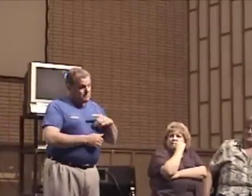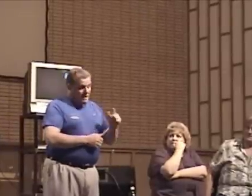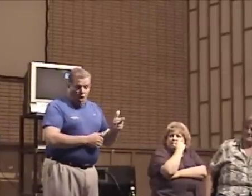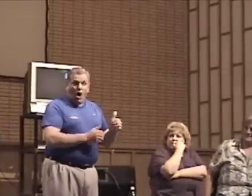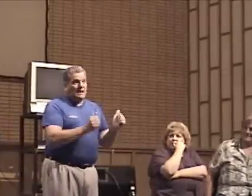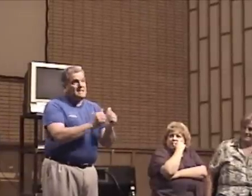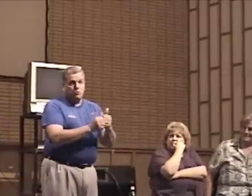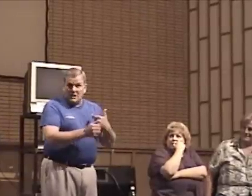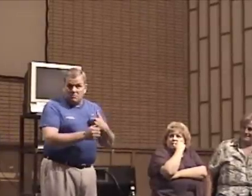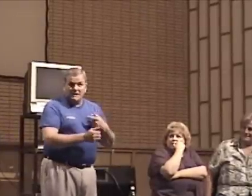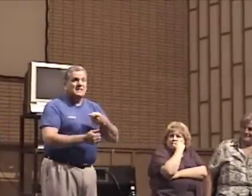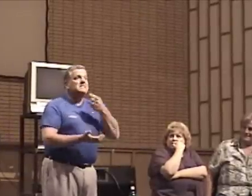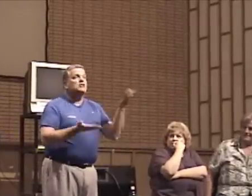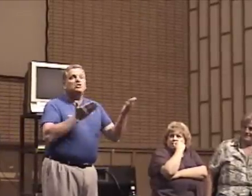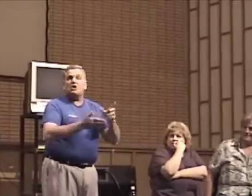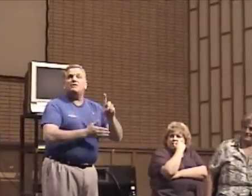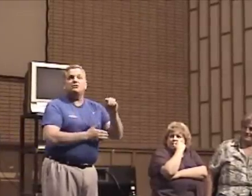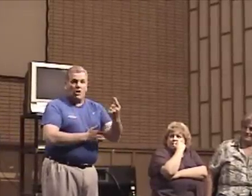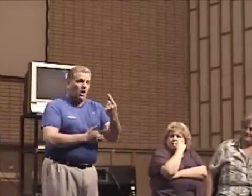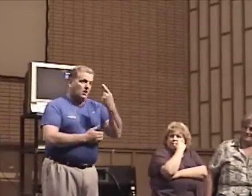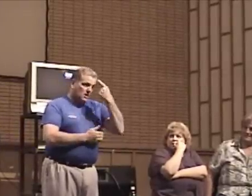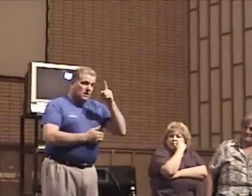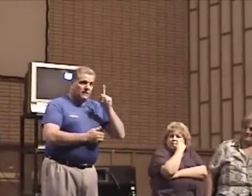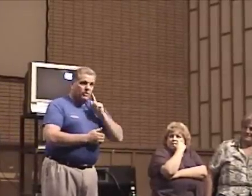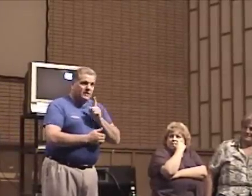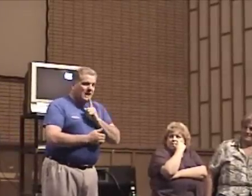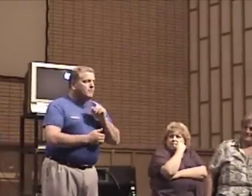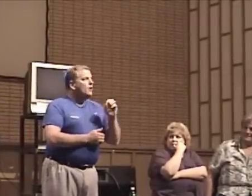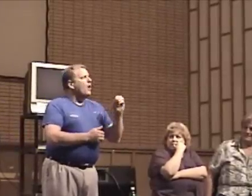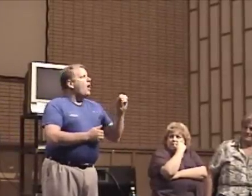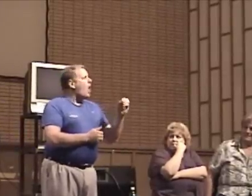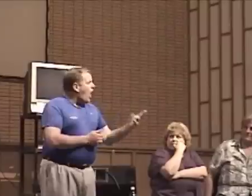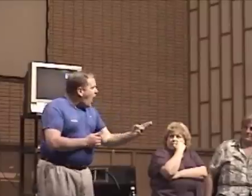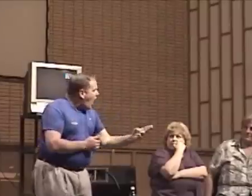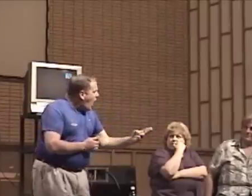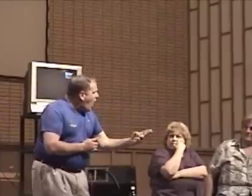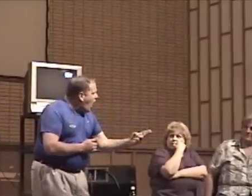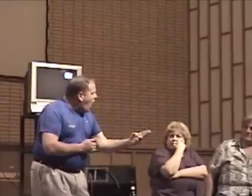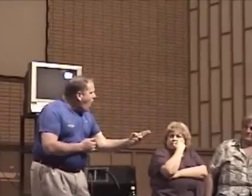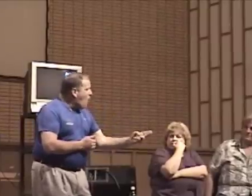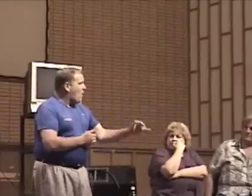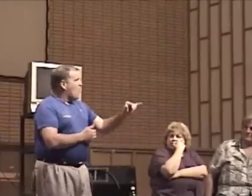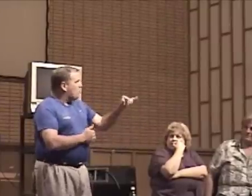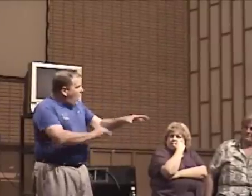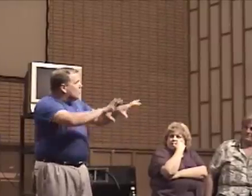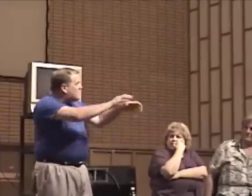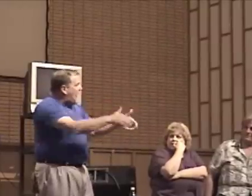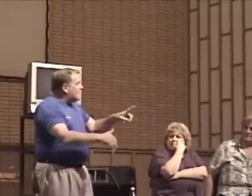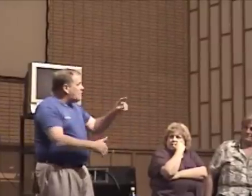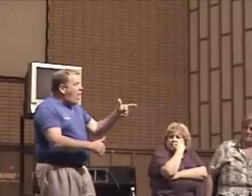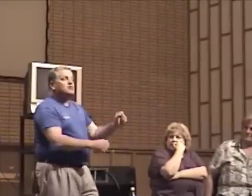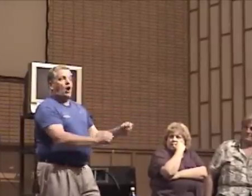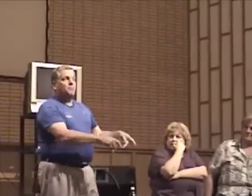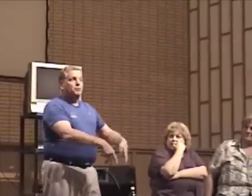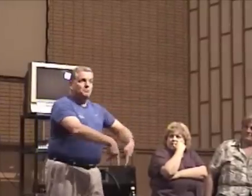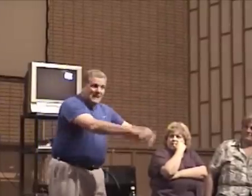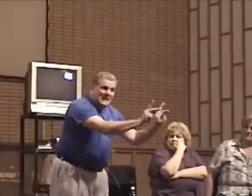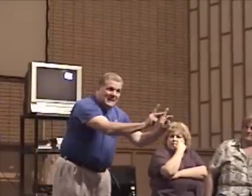is my dog. He's with me. He's a service dog. And she said, oh! Both kind of dogs are permitted.